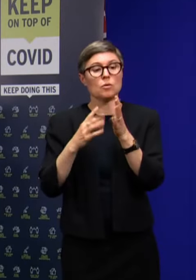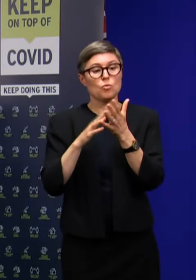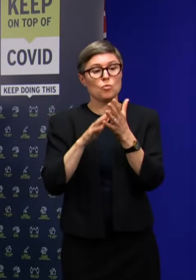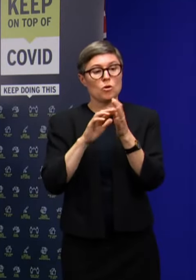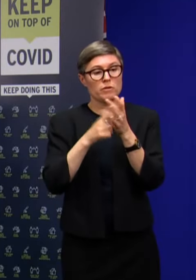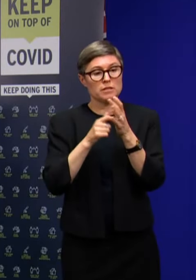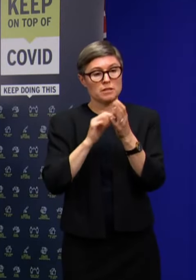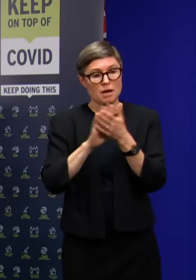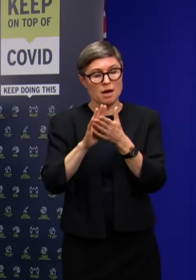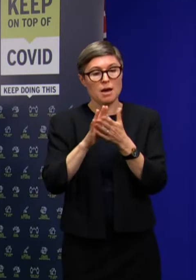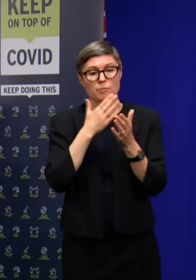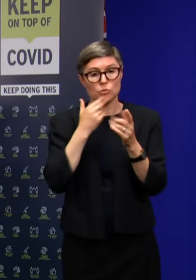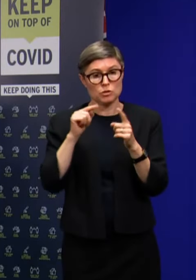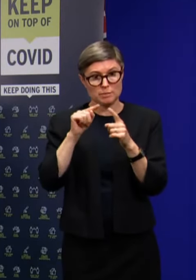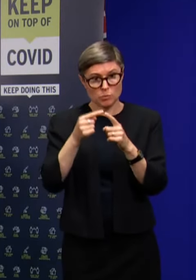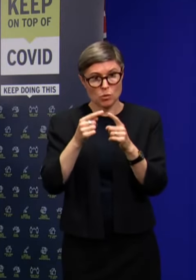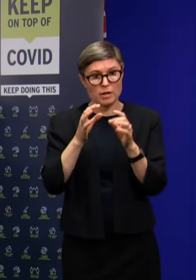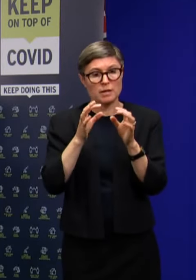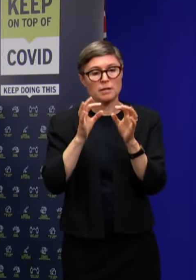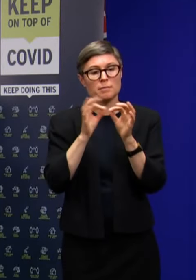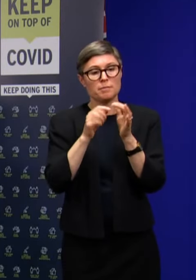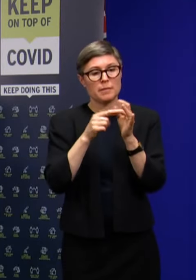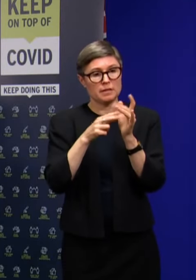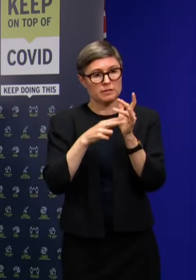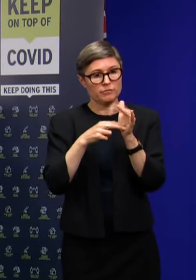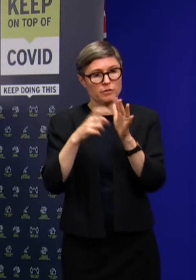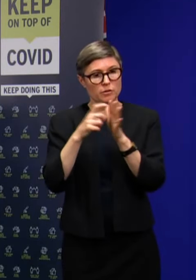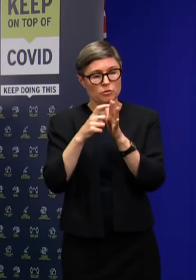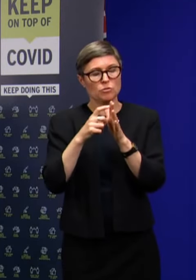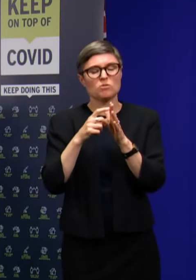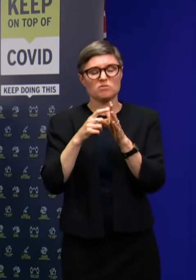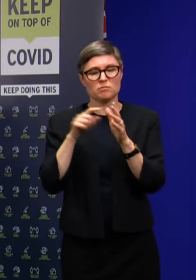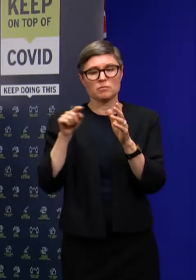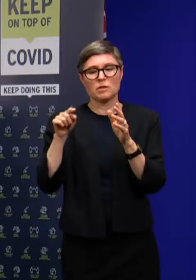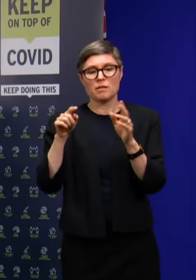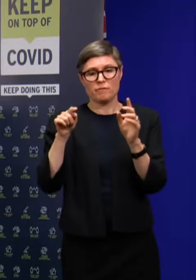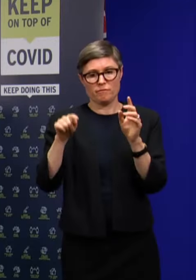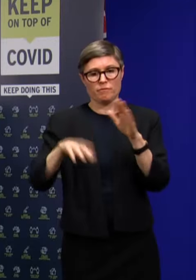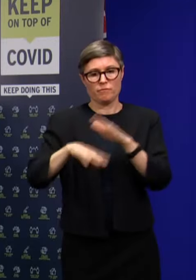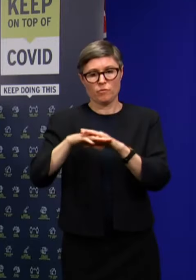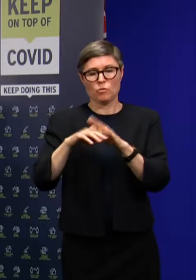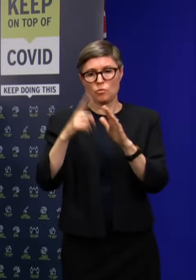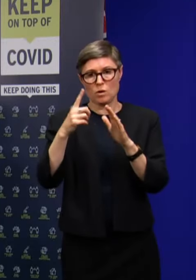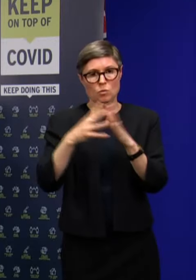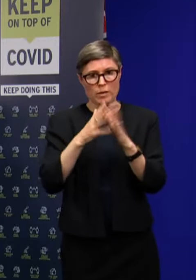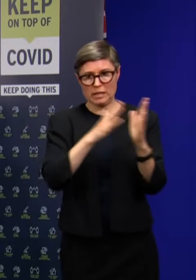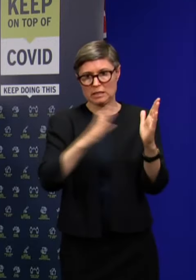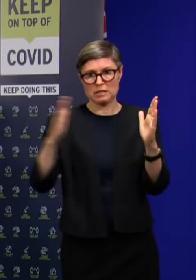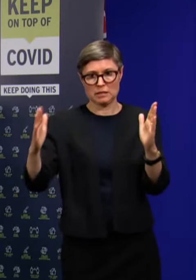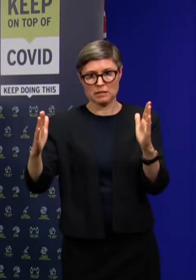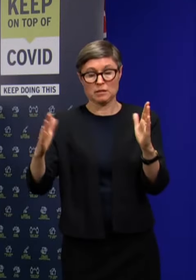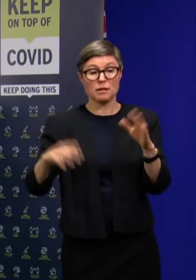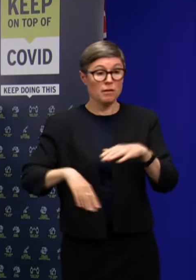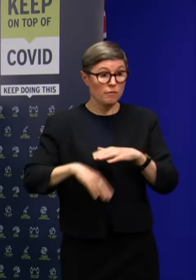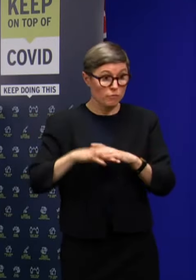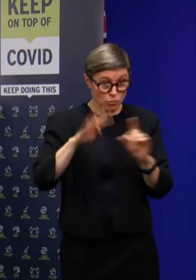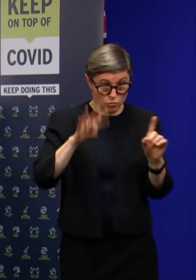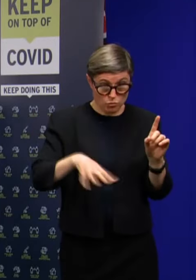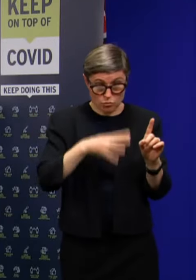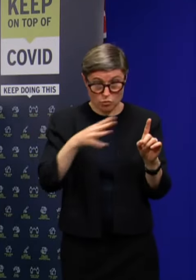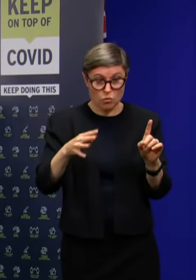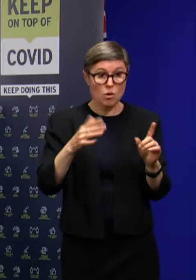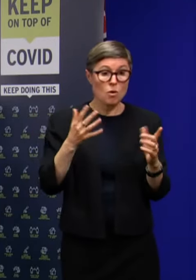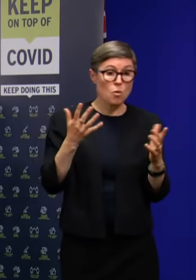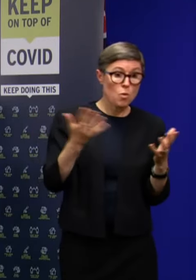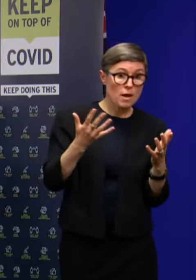Waratah, Beauty Point and Beaconsfield on Friday in its first week of operation. And we'll be releasing the full schedule for the first three weeks